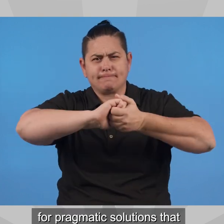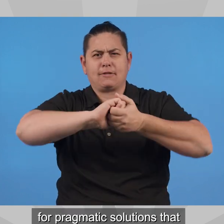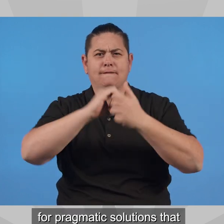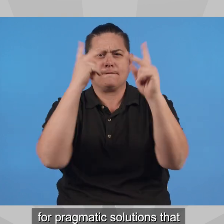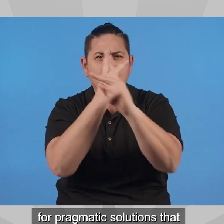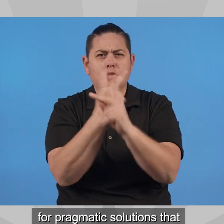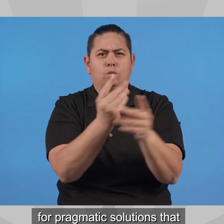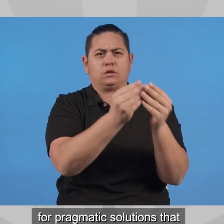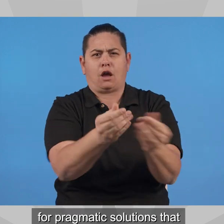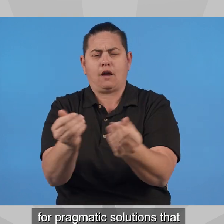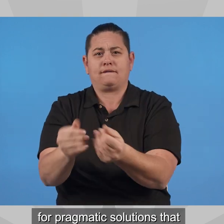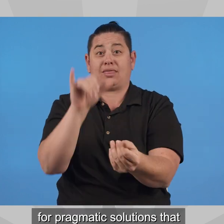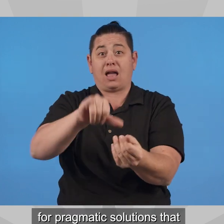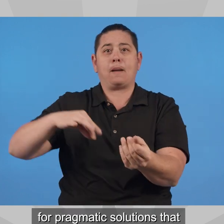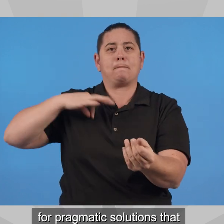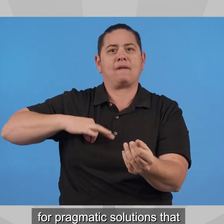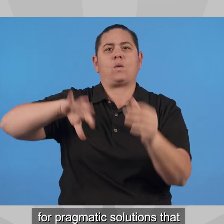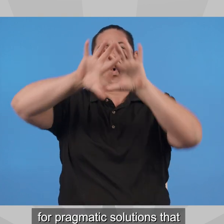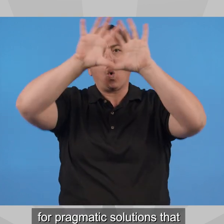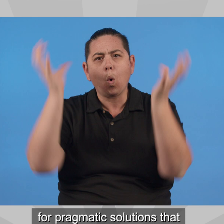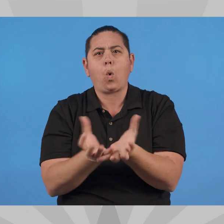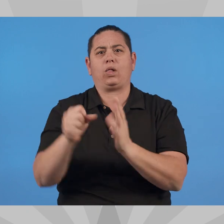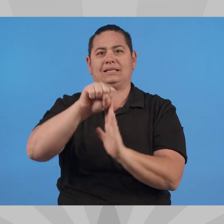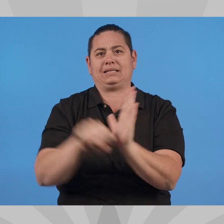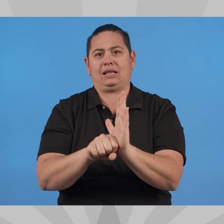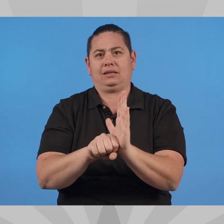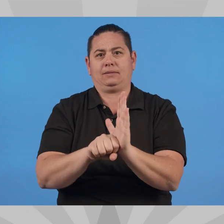solutions that benefit the state as a whole.